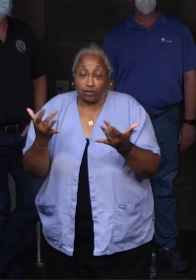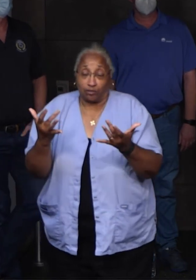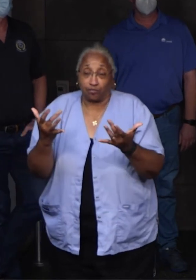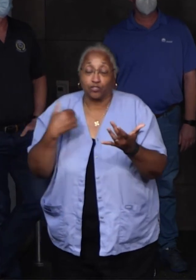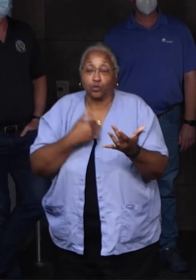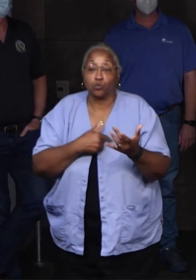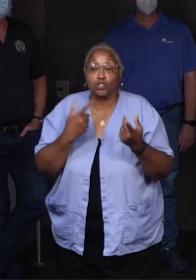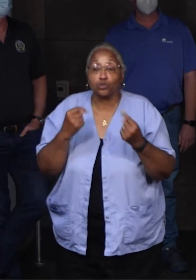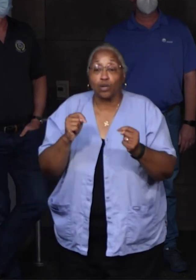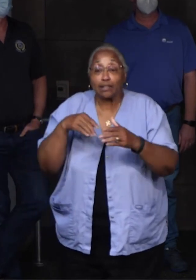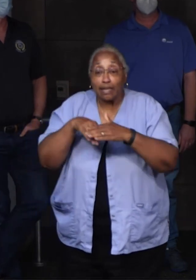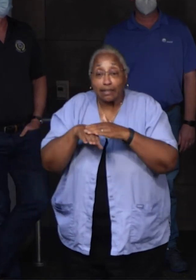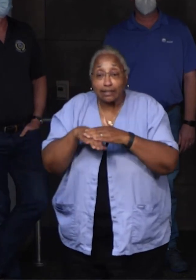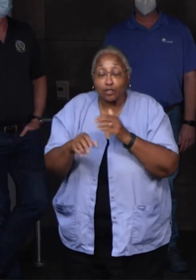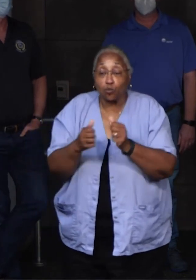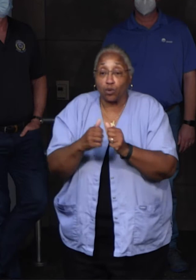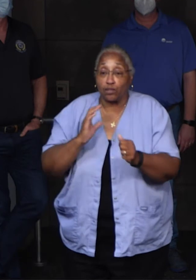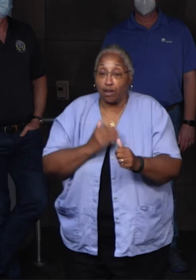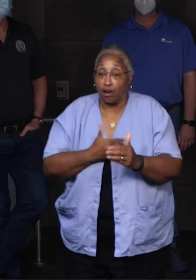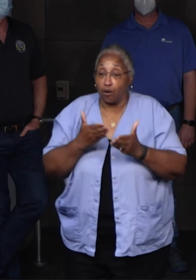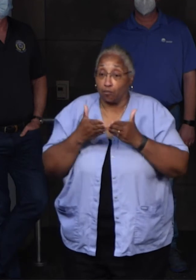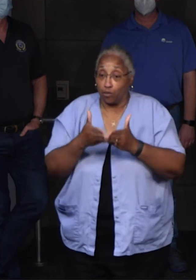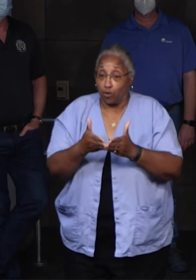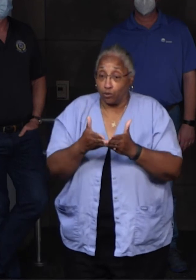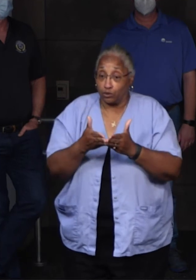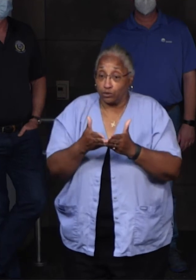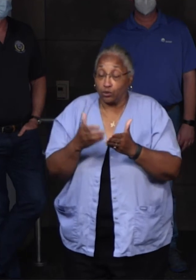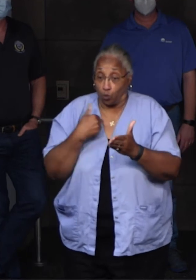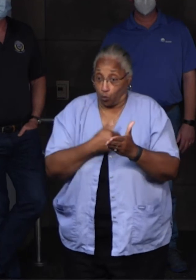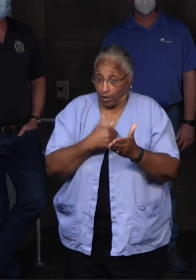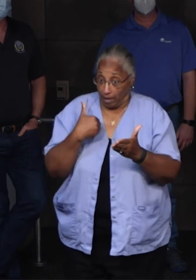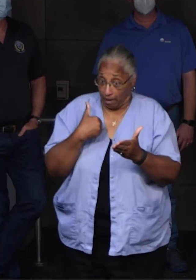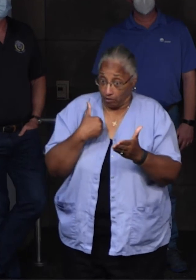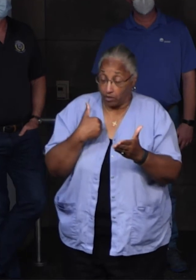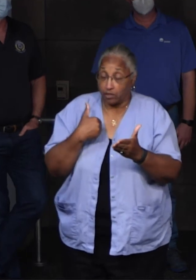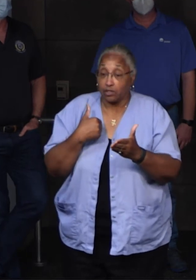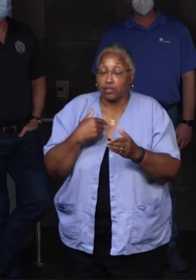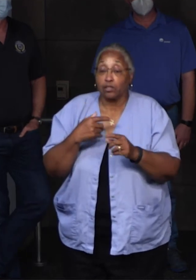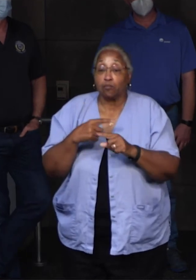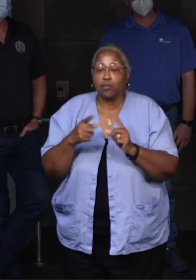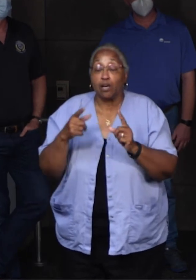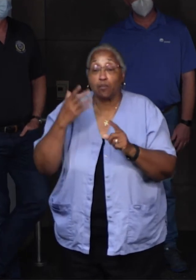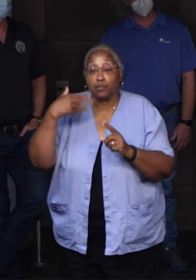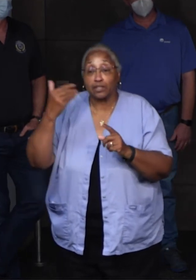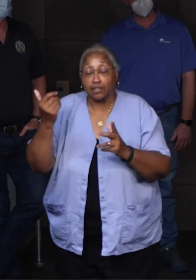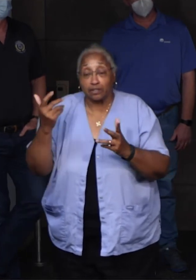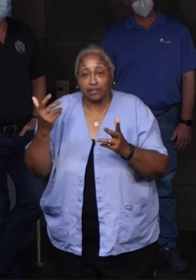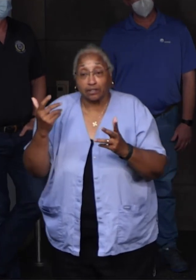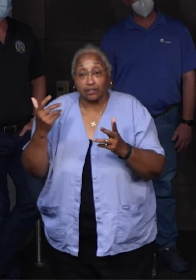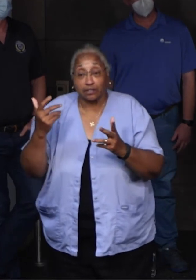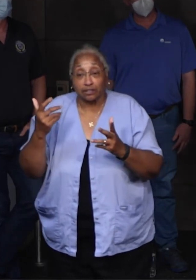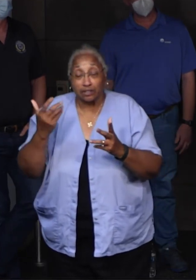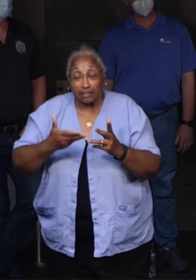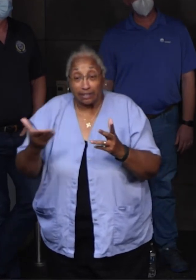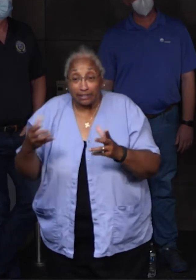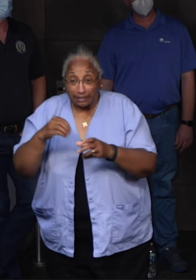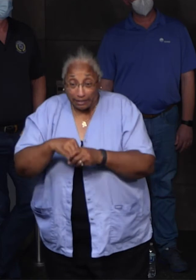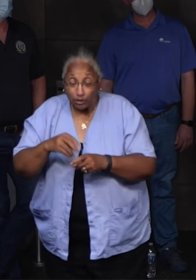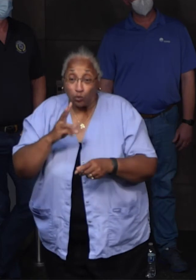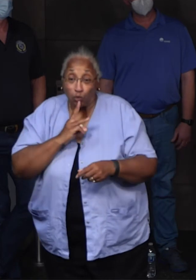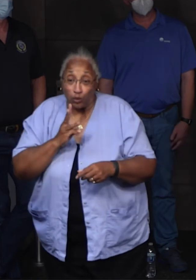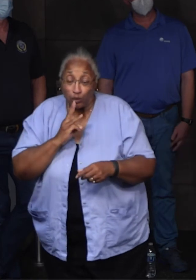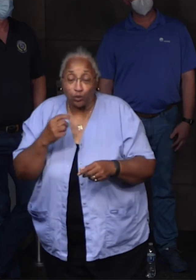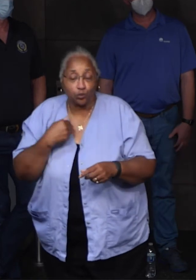We tried to access it with our boats, the fleet of boats that we have. What because of the debris and stuff that's in the water,